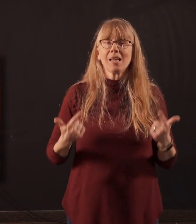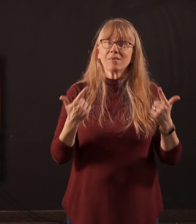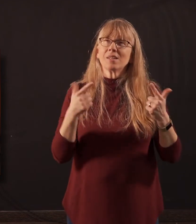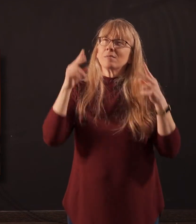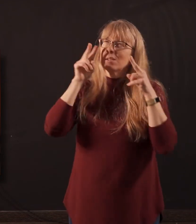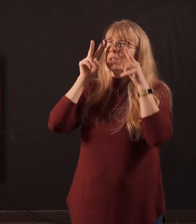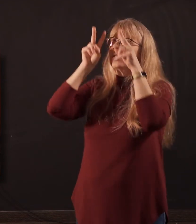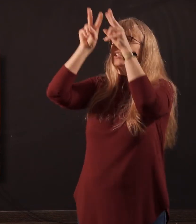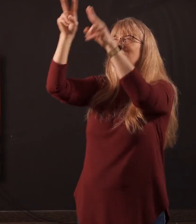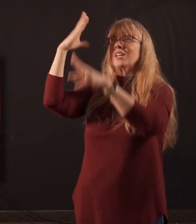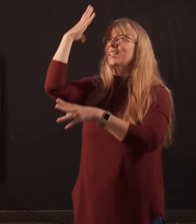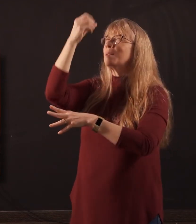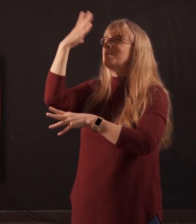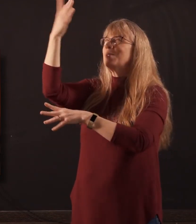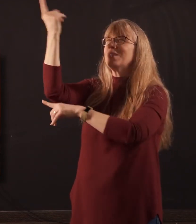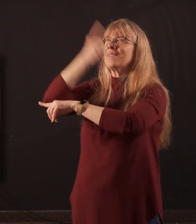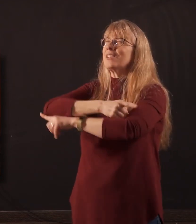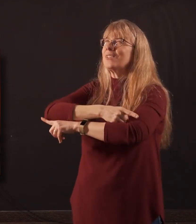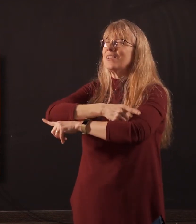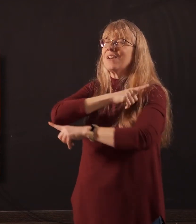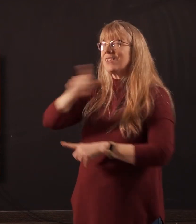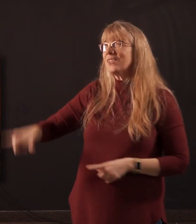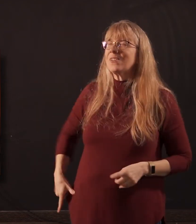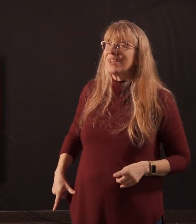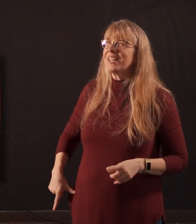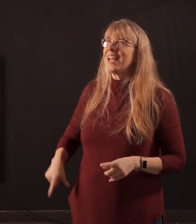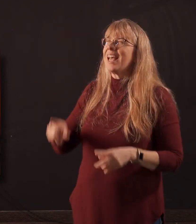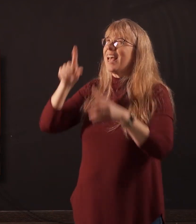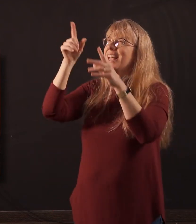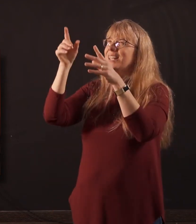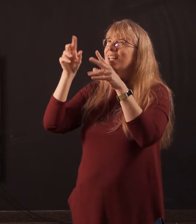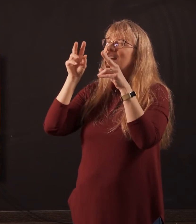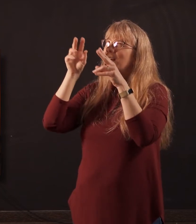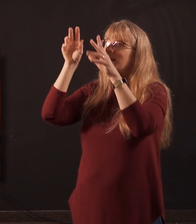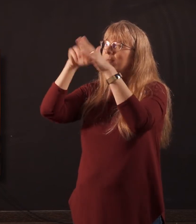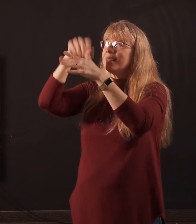upon the beauty of the Lord and to inquire in his temple. And then jump down to verse 6 with me. It says this,